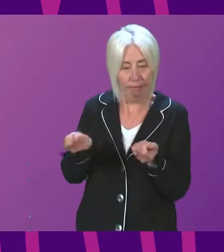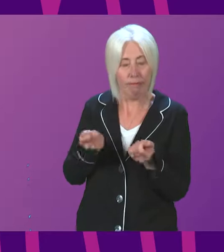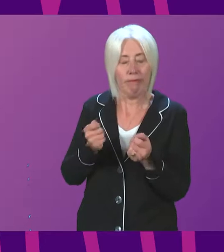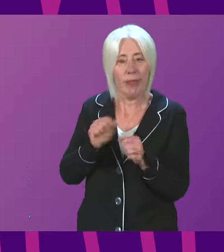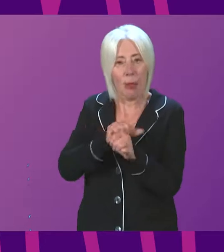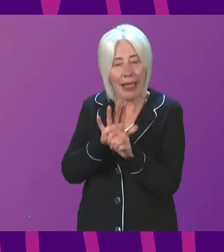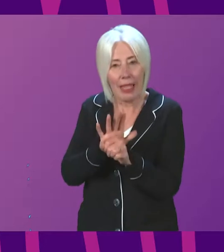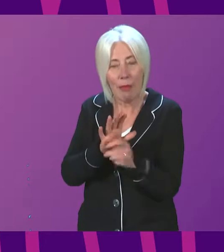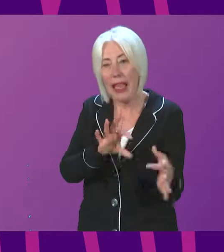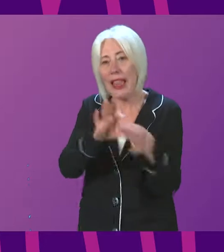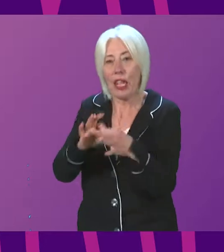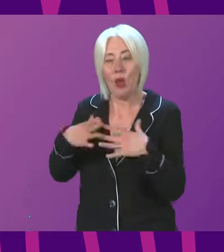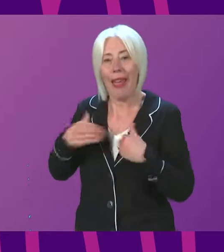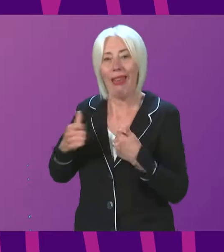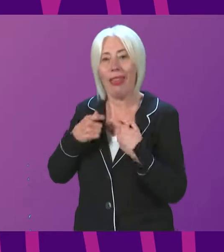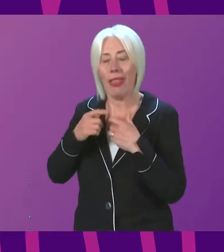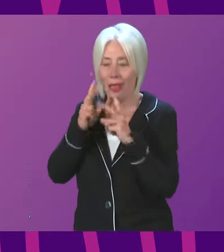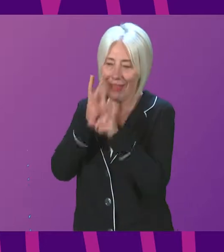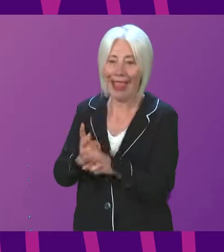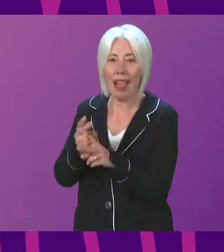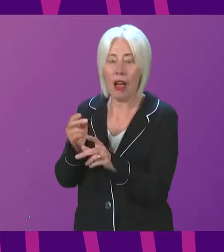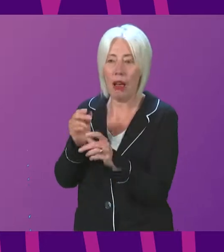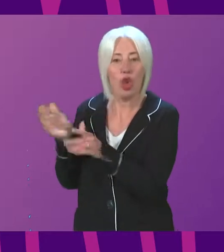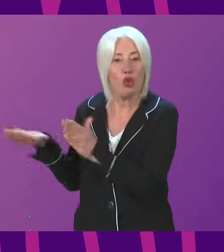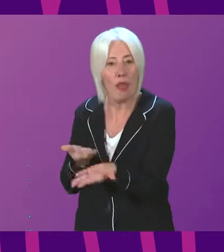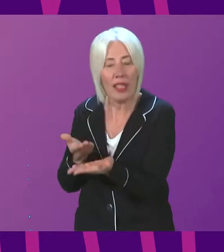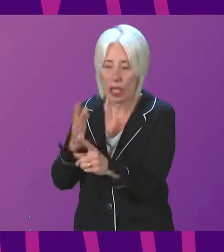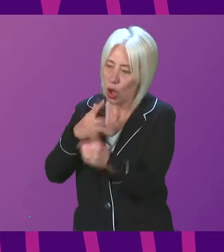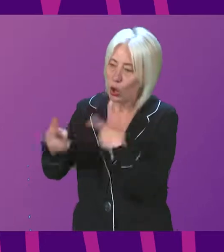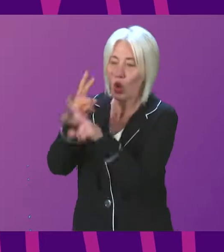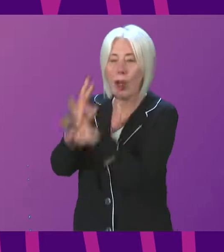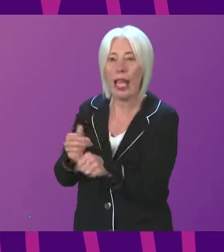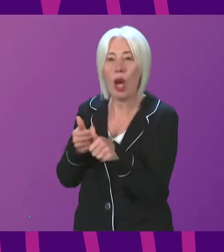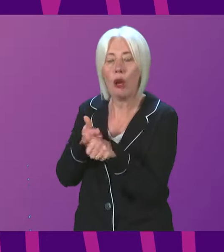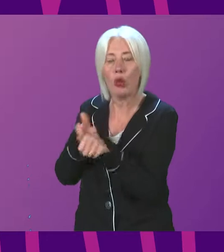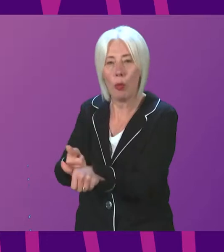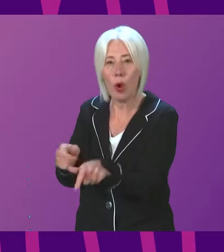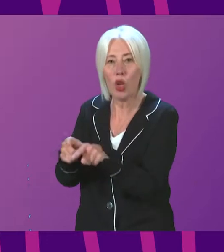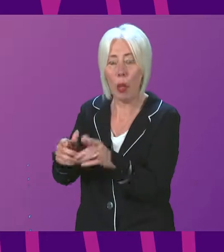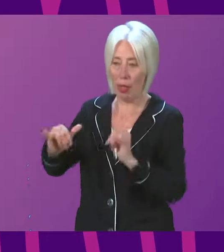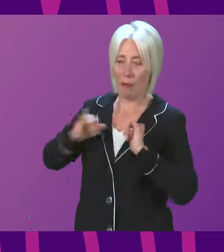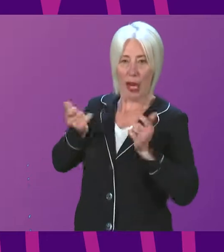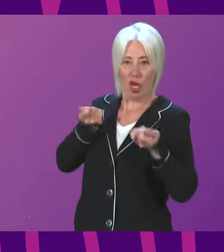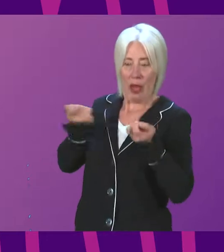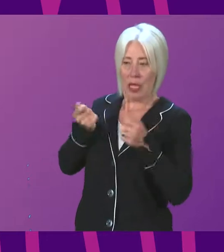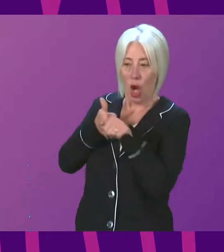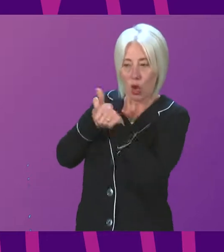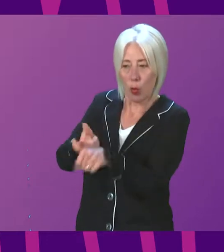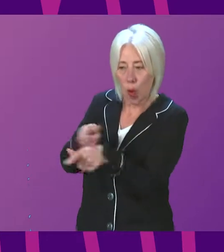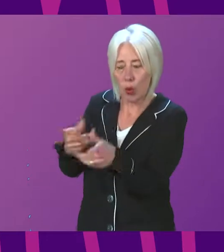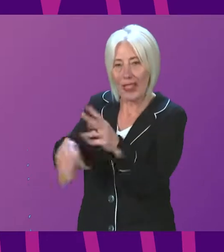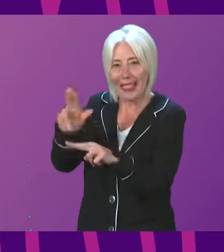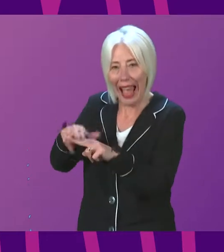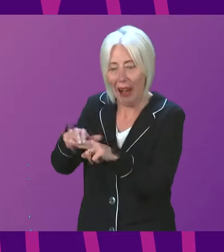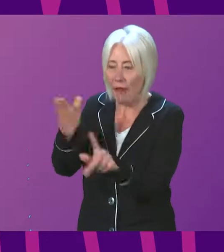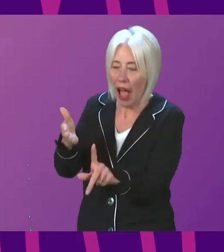provision of health care services and social care support, including the management and support of staff and the recognition, involvement